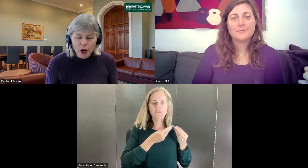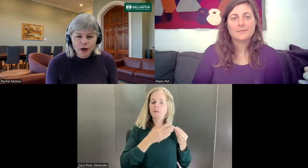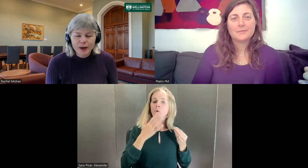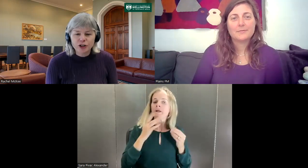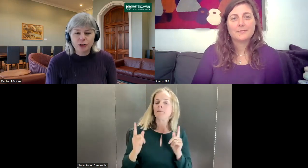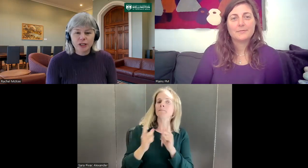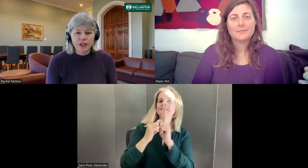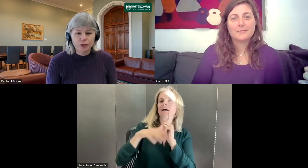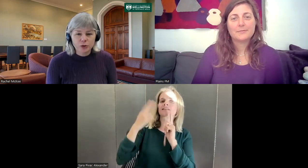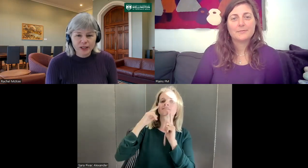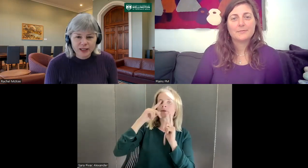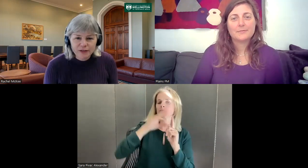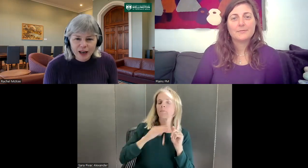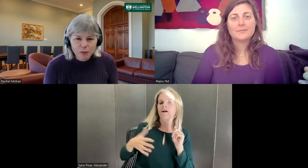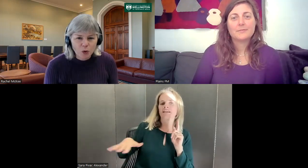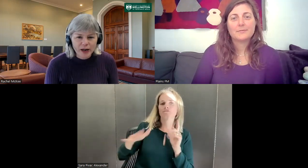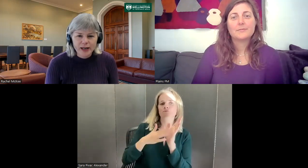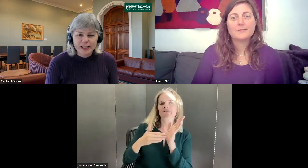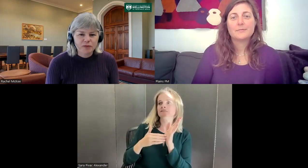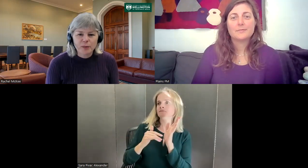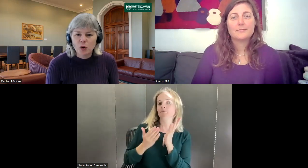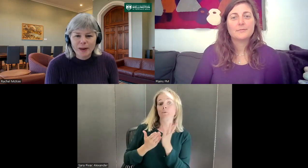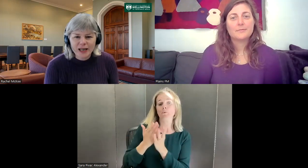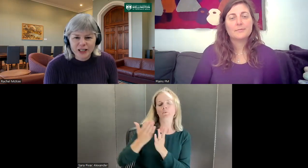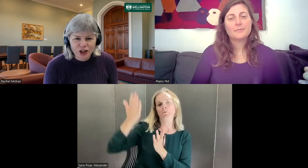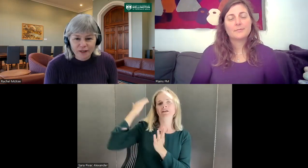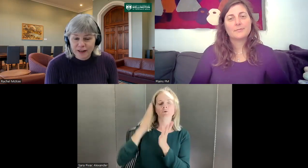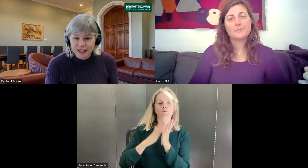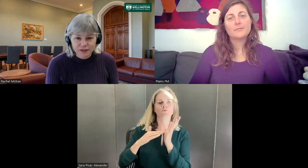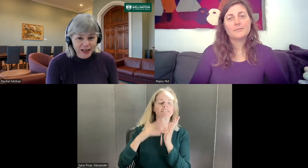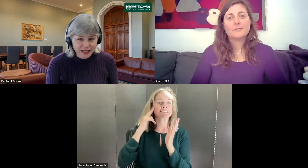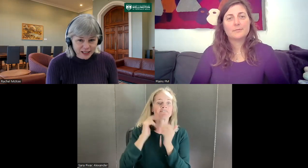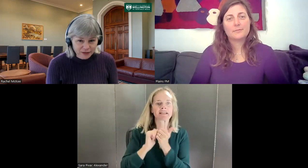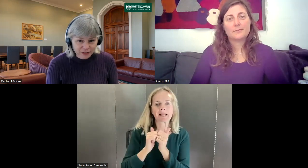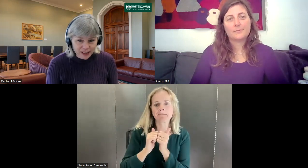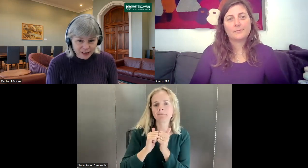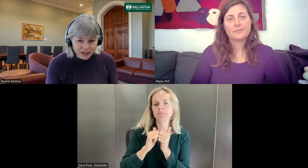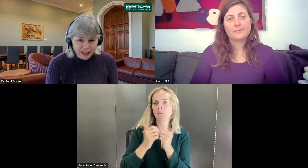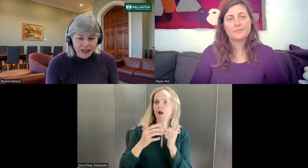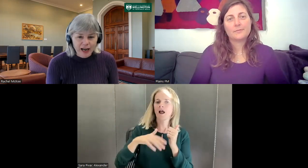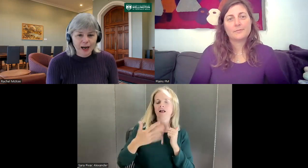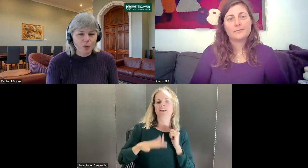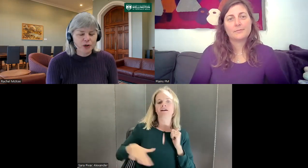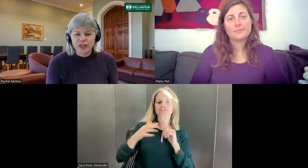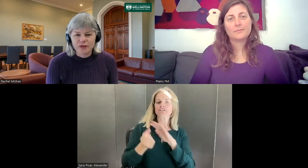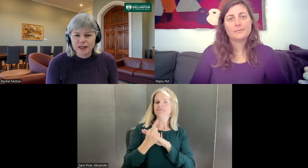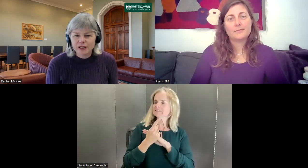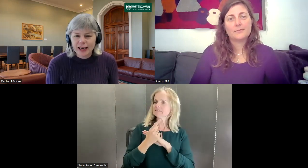only place you could see it used was at the Deaf Club or when deaf people met each other face to face at deaf events. We used to have things like